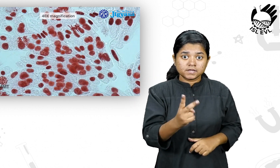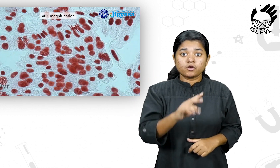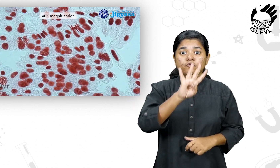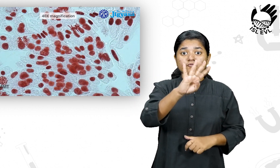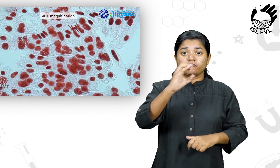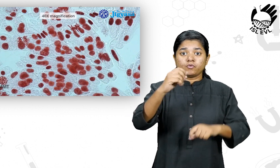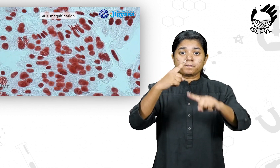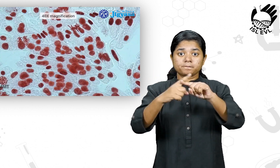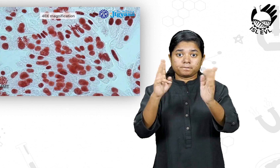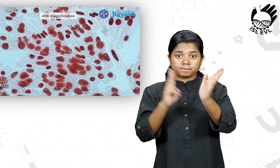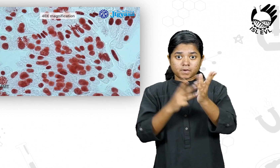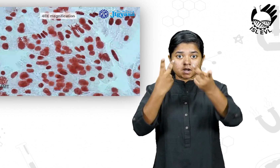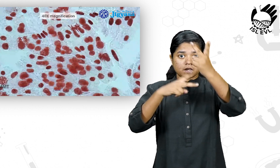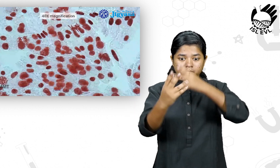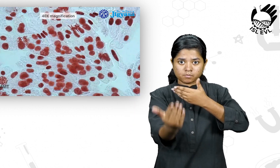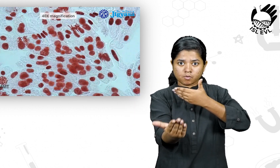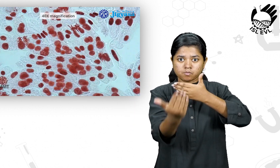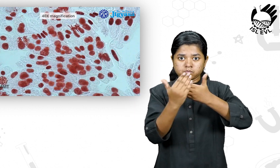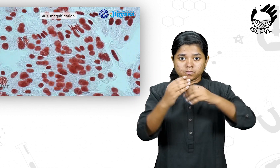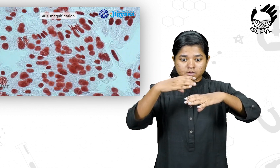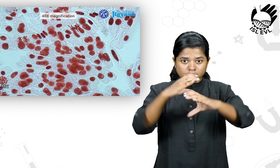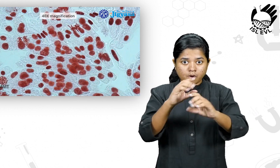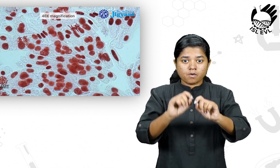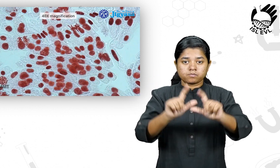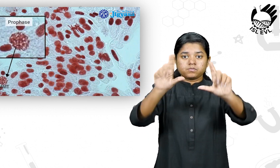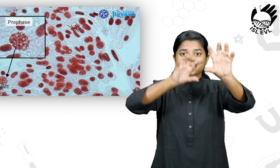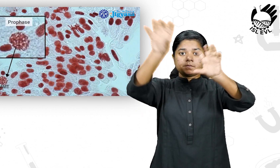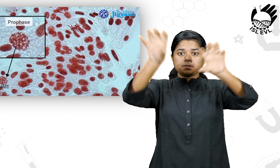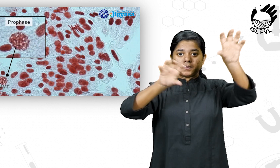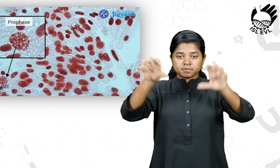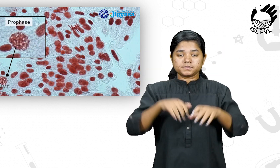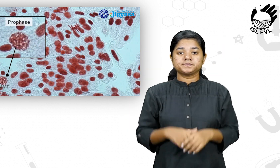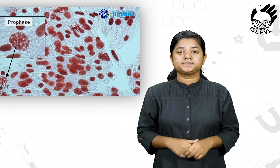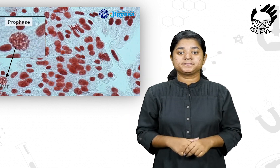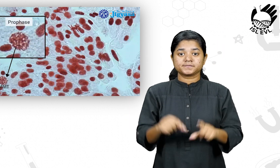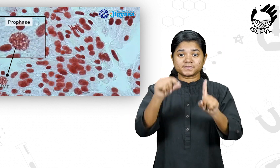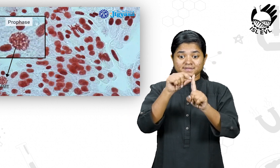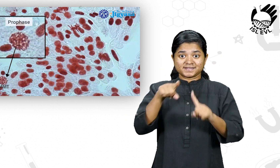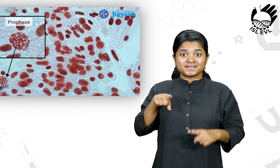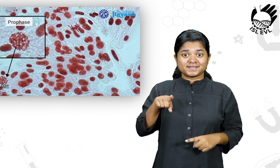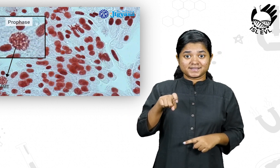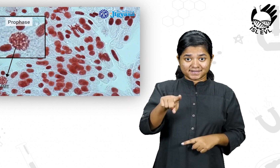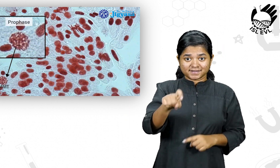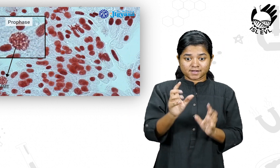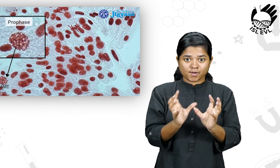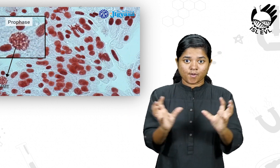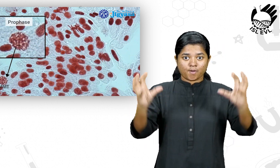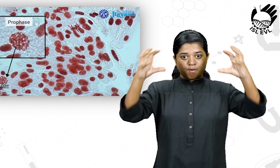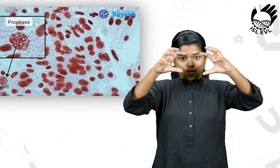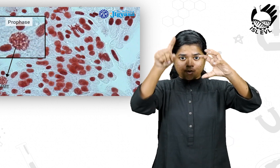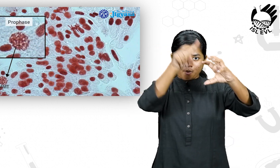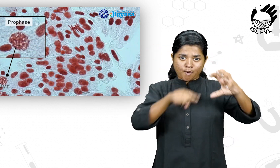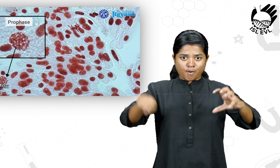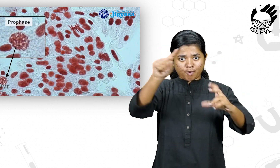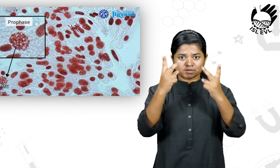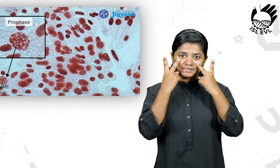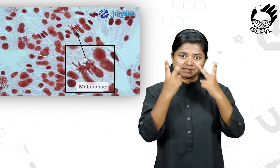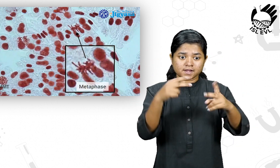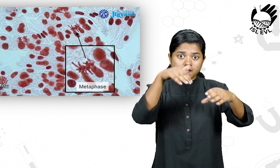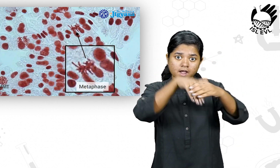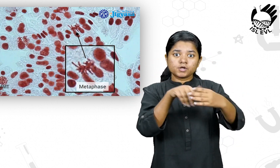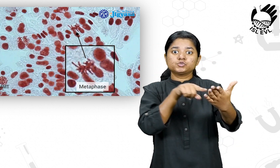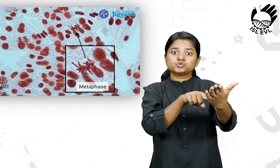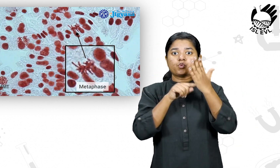Cells in the nucleus are visible at 40x magnification. Cells undergoing prophase stage can be seen where the chromatin appears condensed.